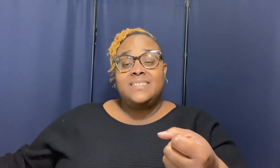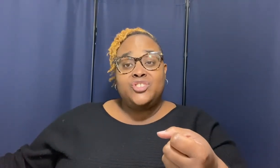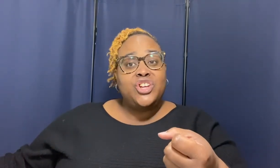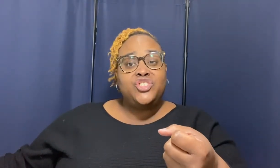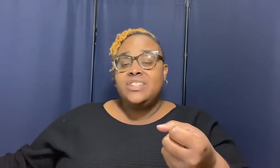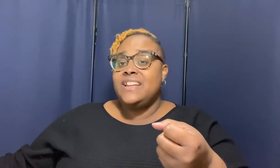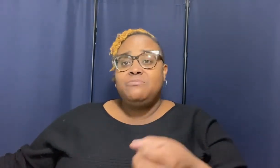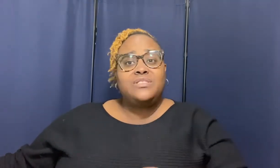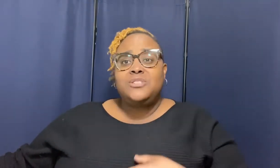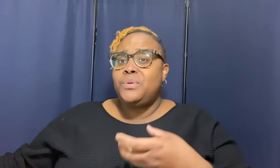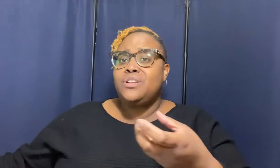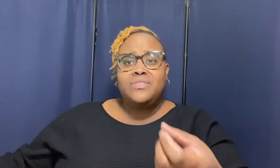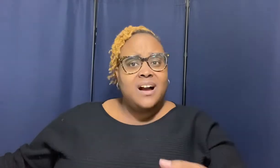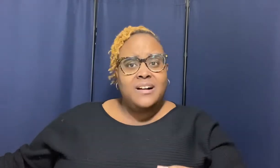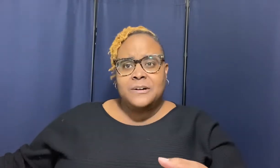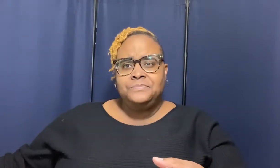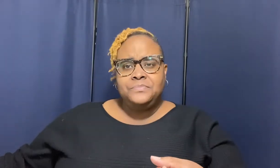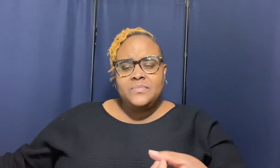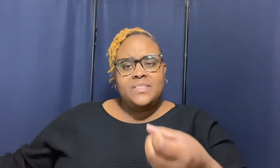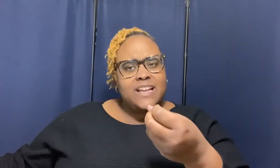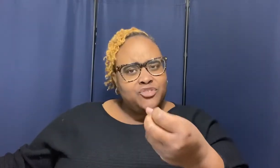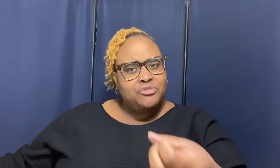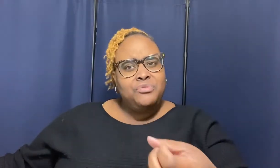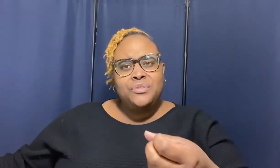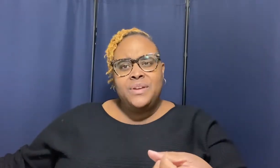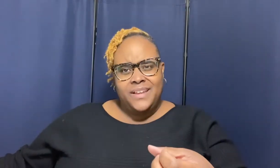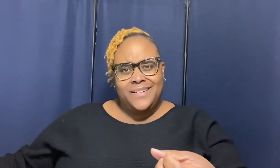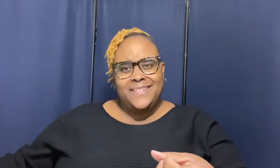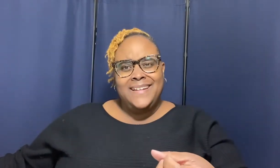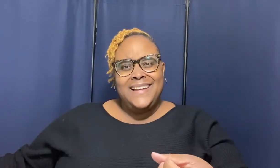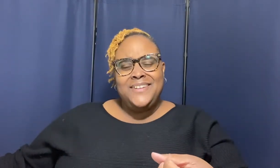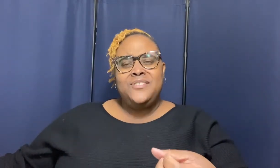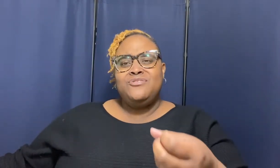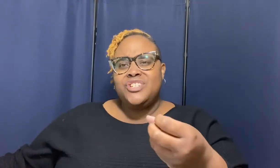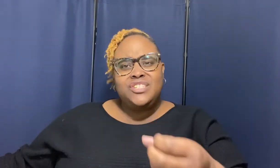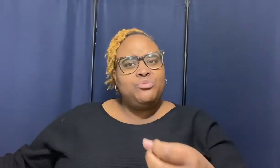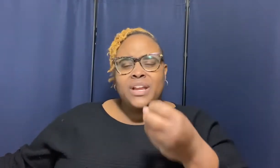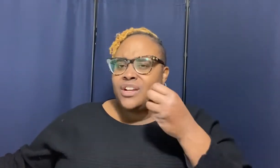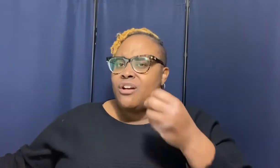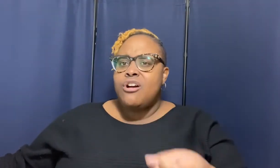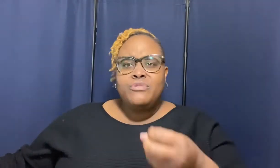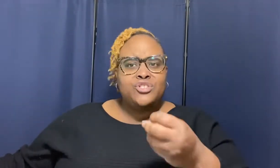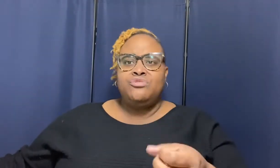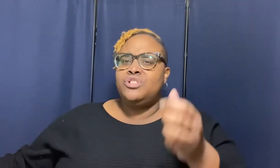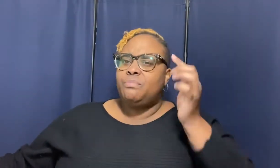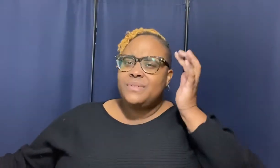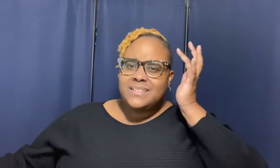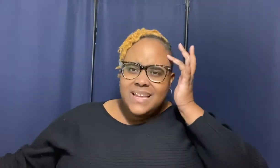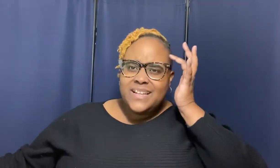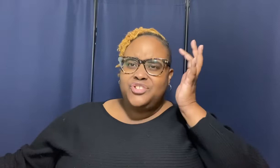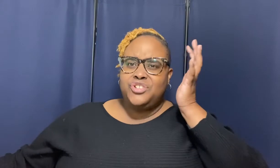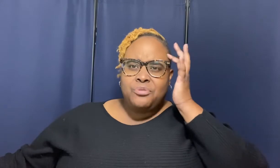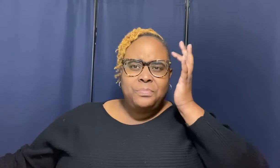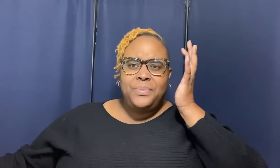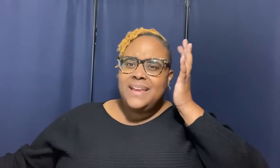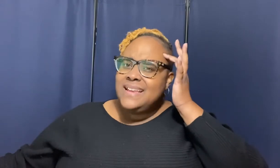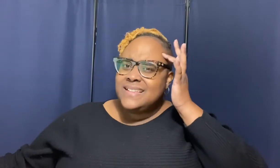suggestion that it was the spirit of god that drew you here you know just to encourage you to protect your peace